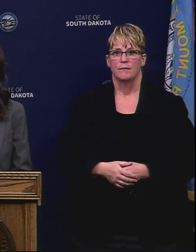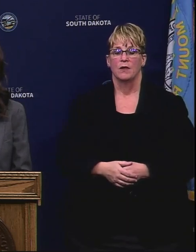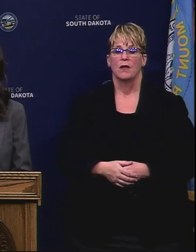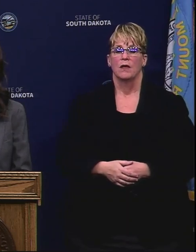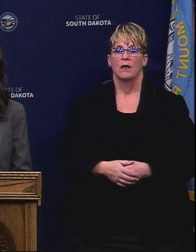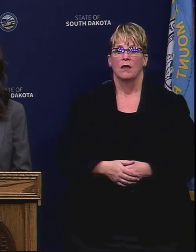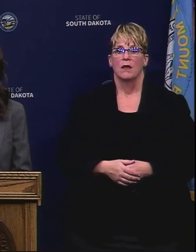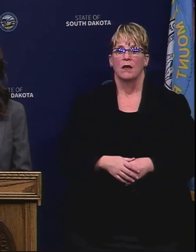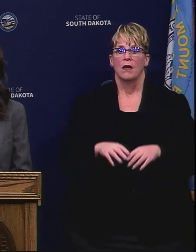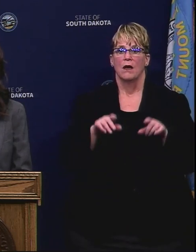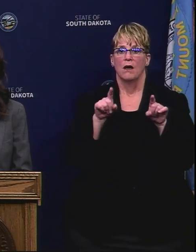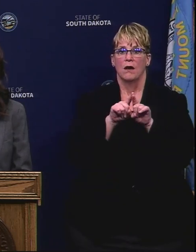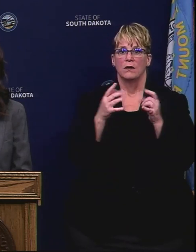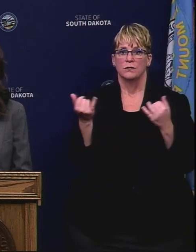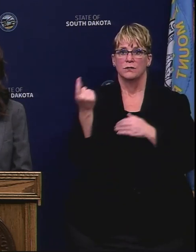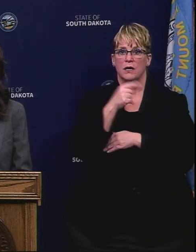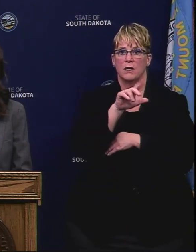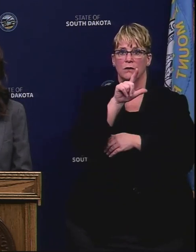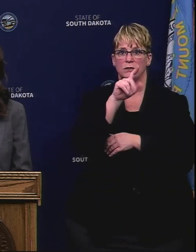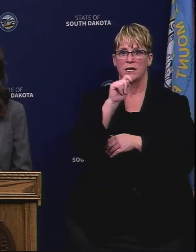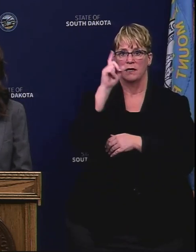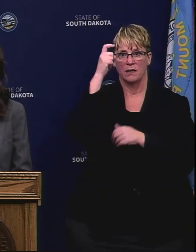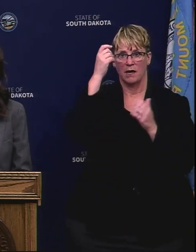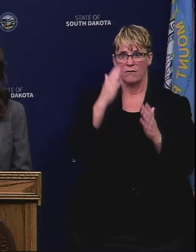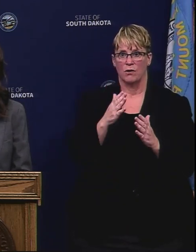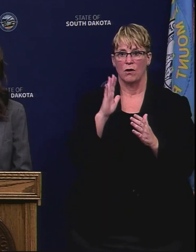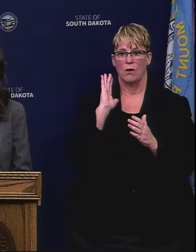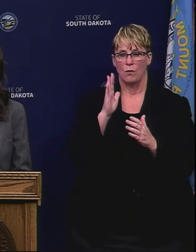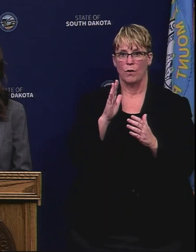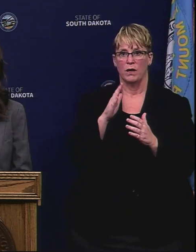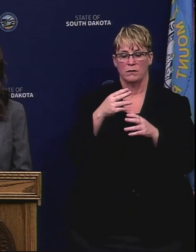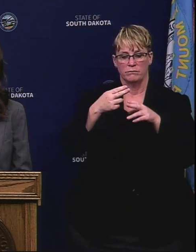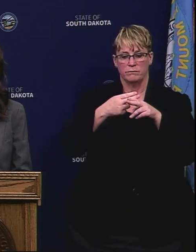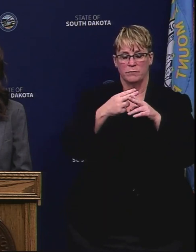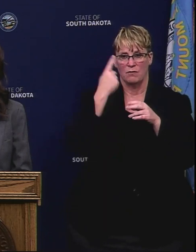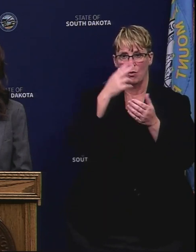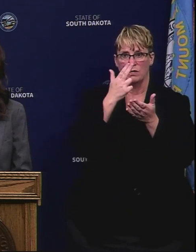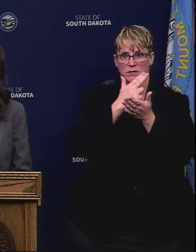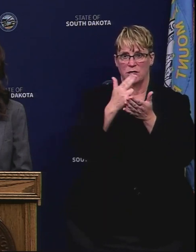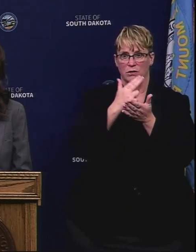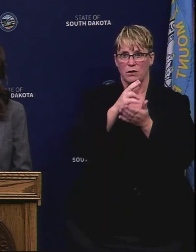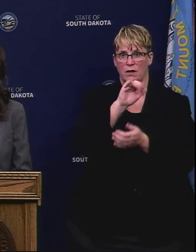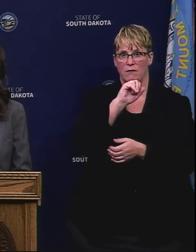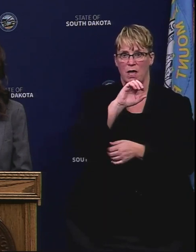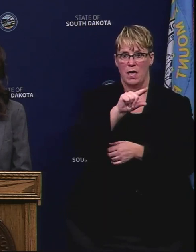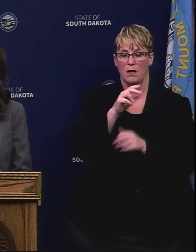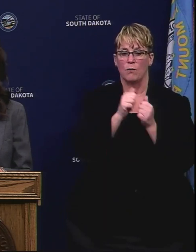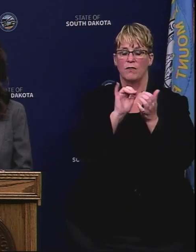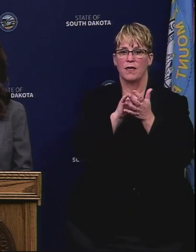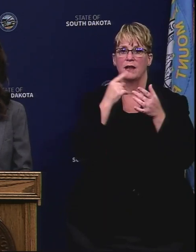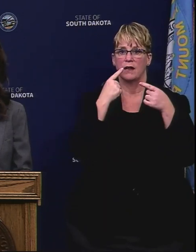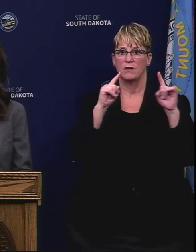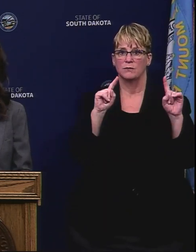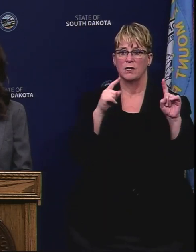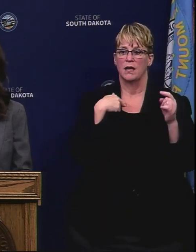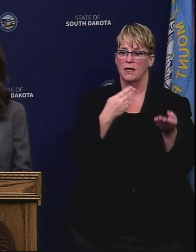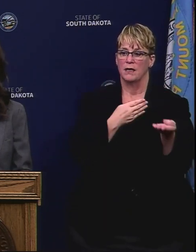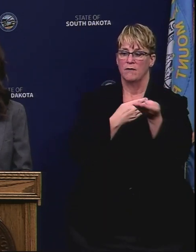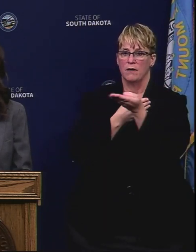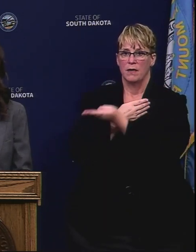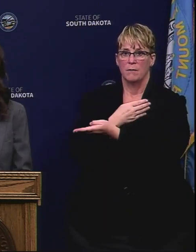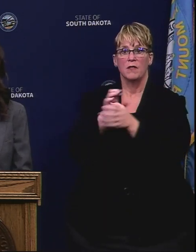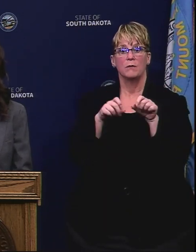have announced today that the Lieutenant Governor will be filling in as interim secretary and so with that announcement I'd like to give him